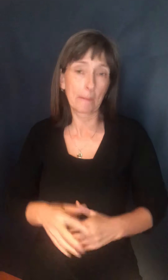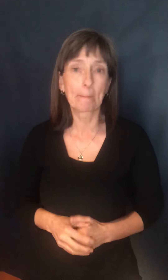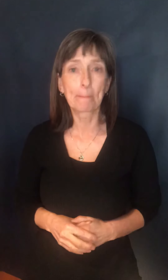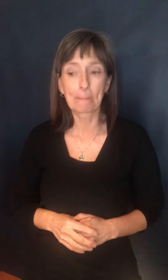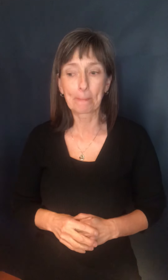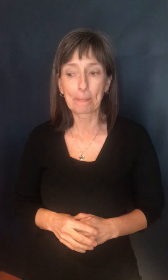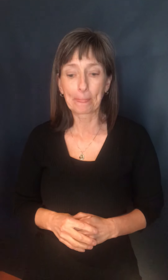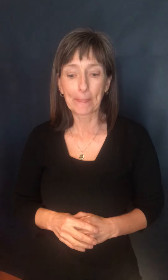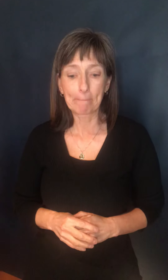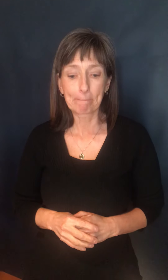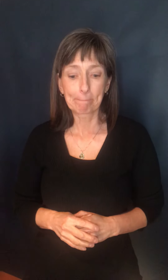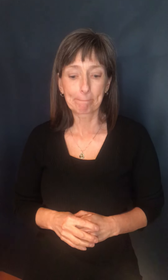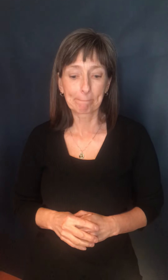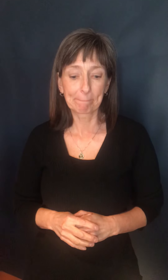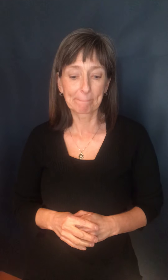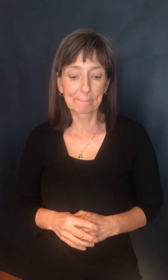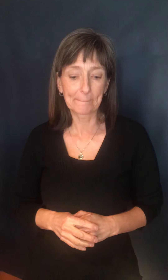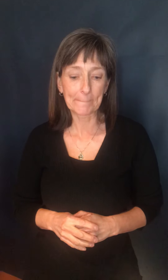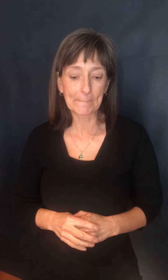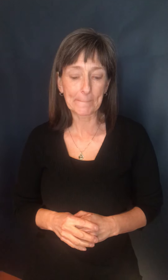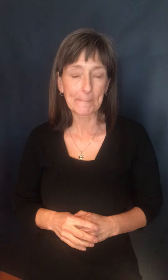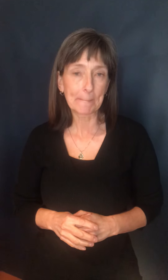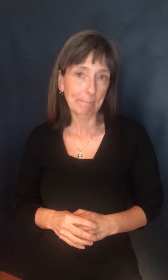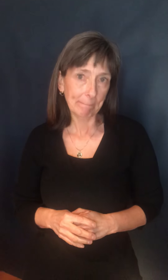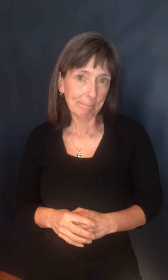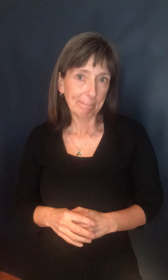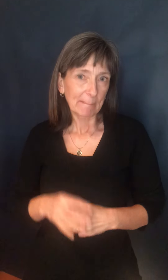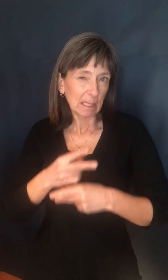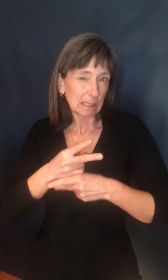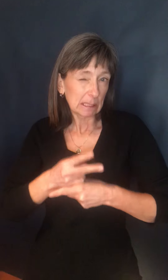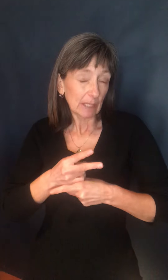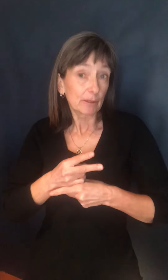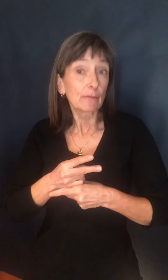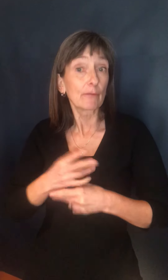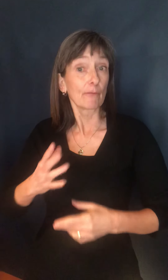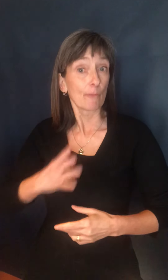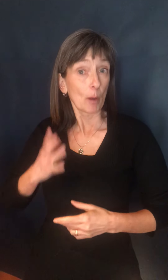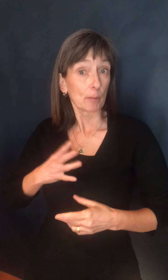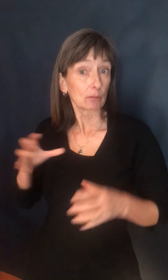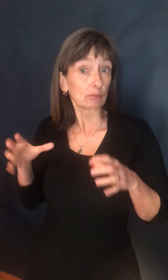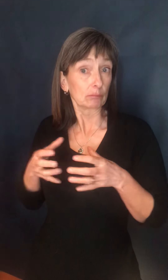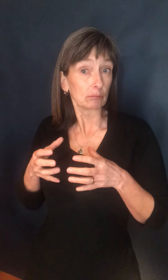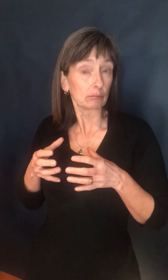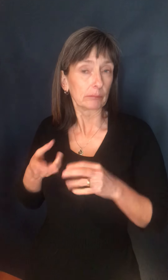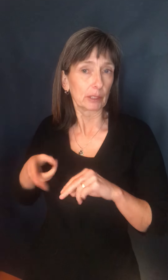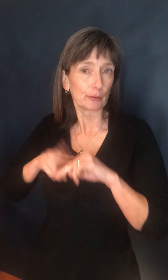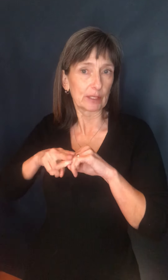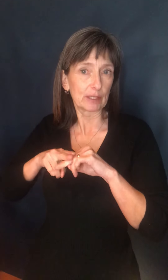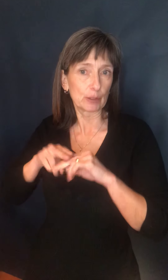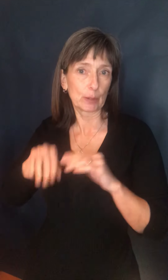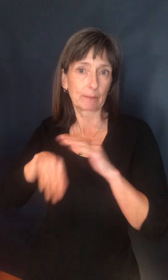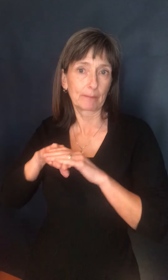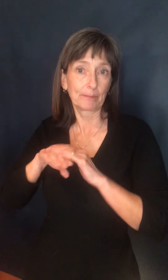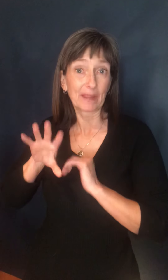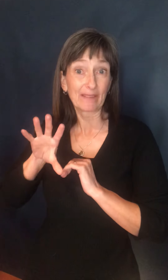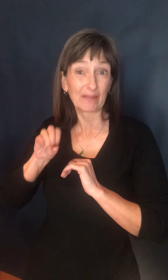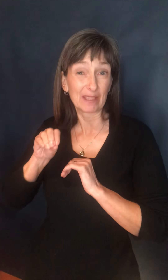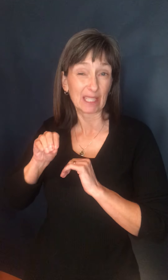We are cautiously increasing the maximum for formal gatherings to 50. This applies to events such as weddings, funerals, and faith-based